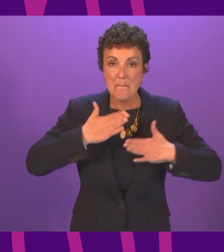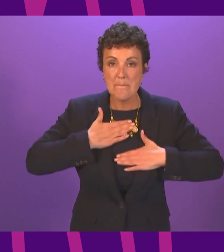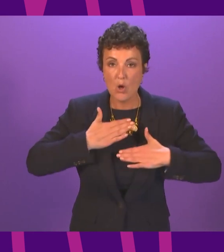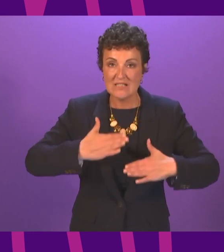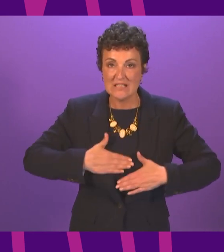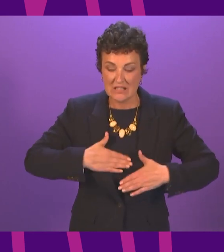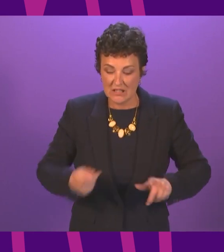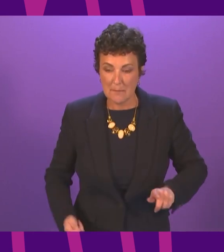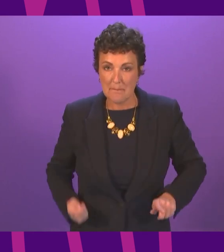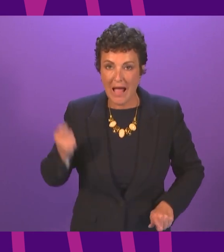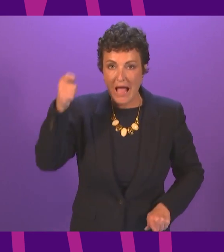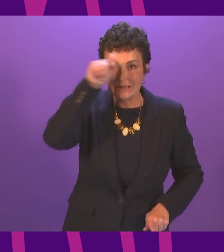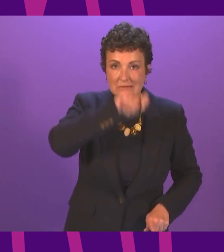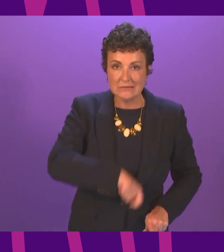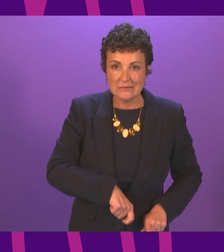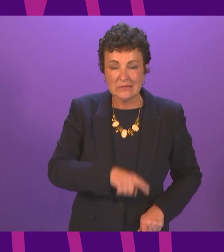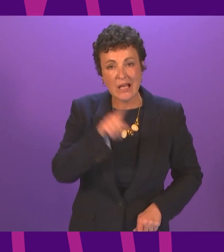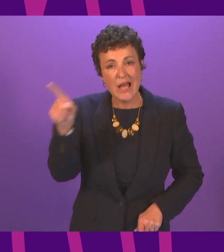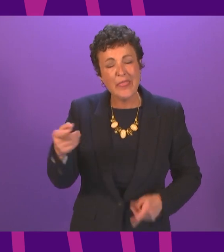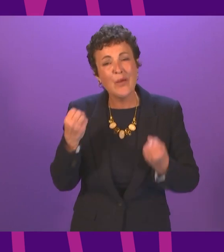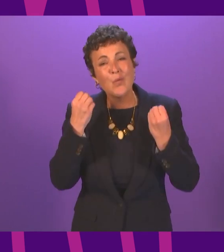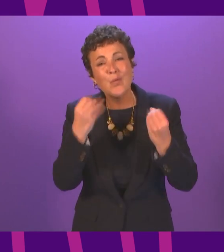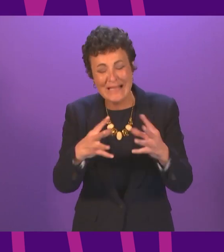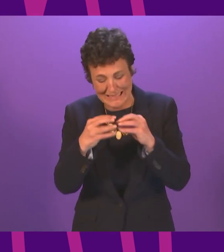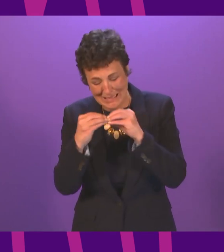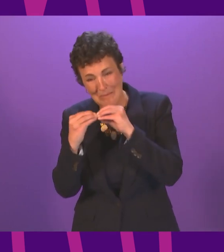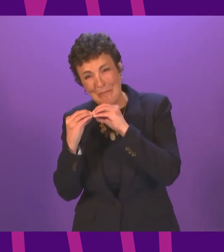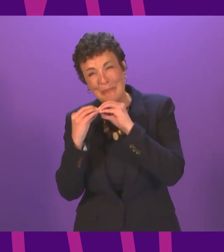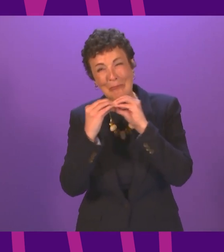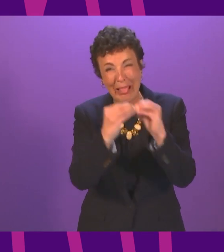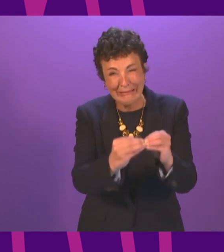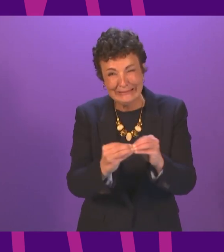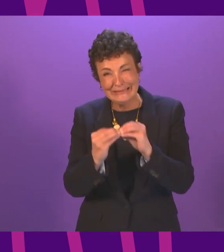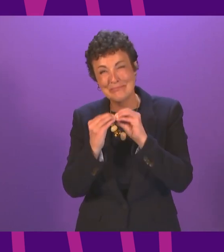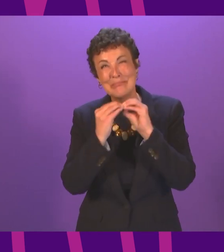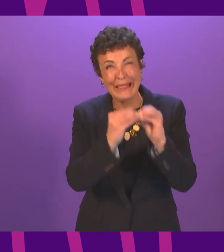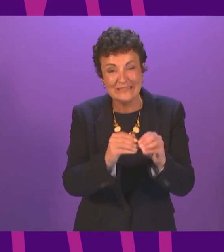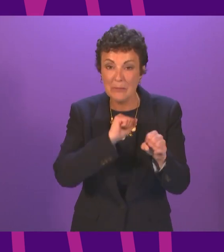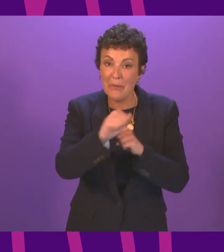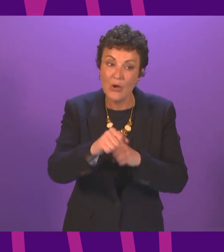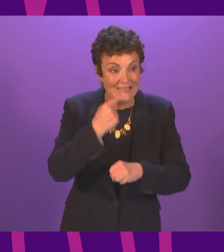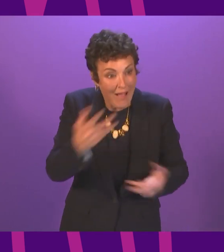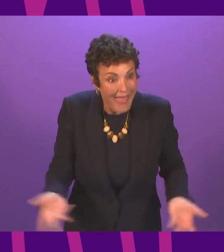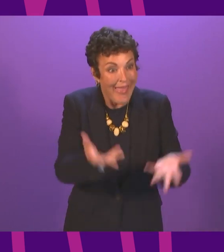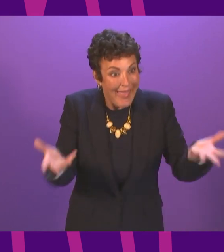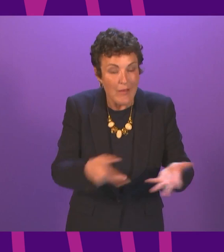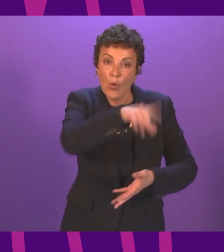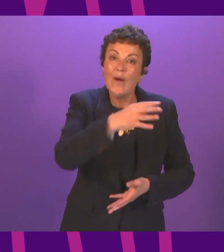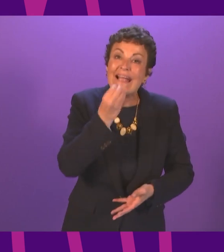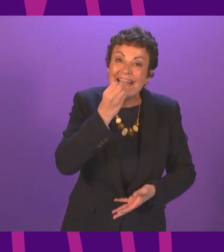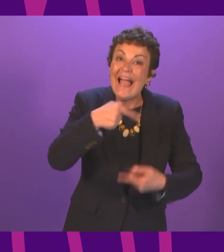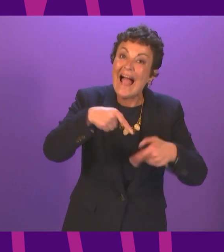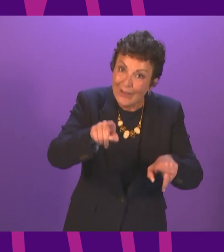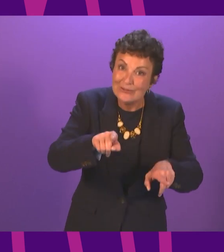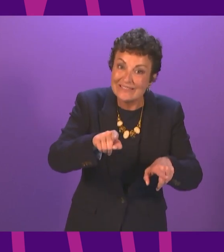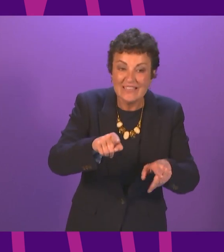they they billions of pounds on an eat out to help out scheme that helped stoke a second wave they briefed that workers had to